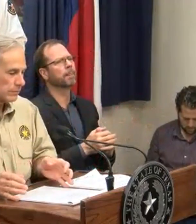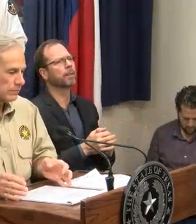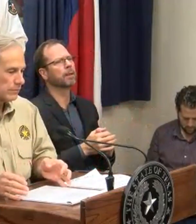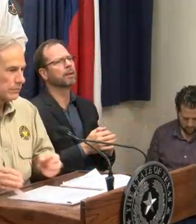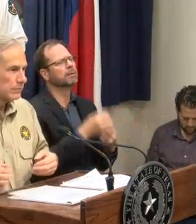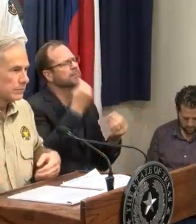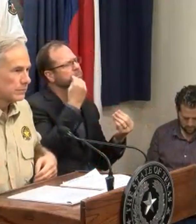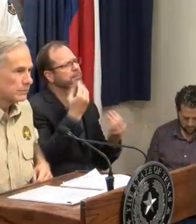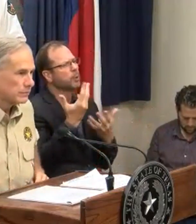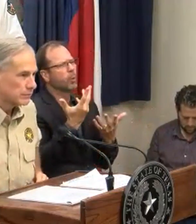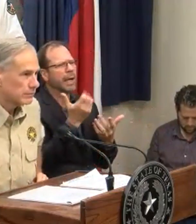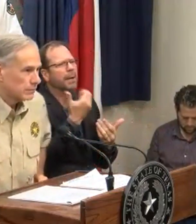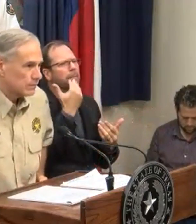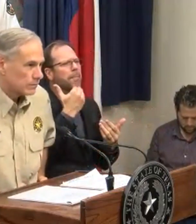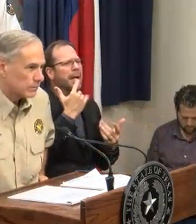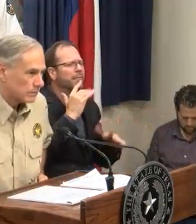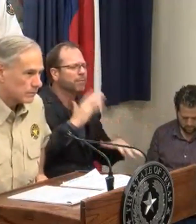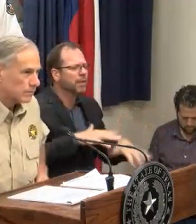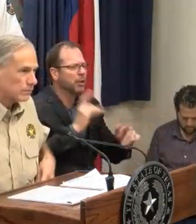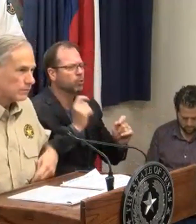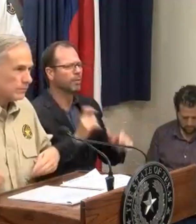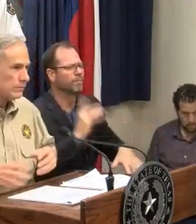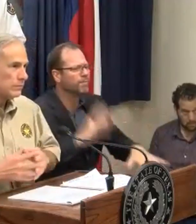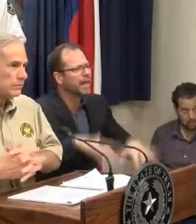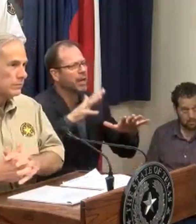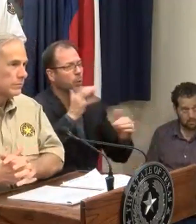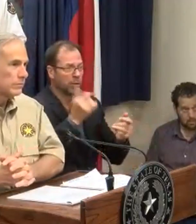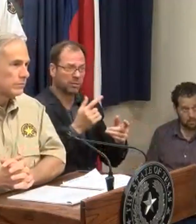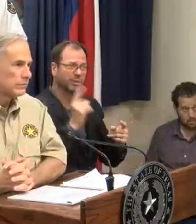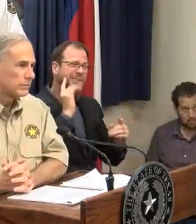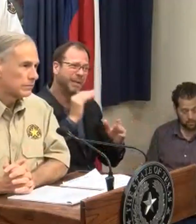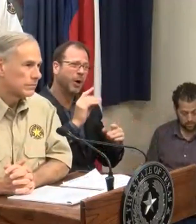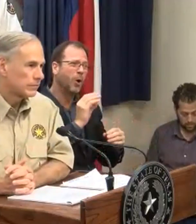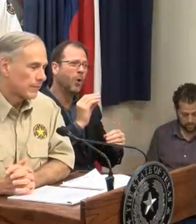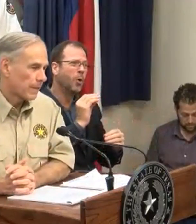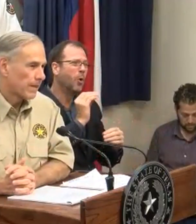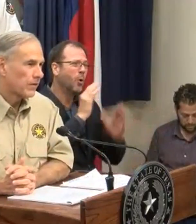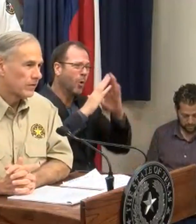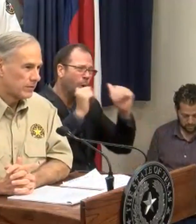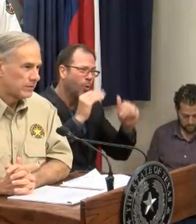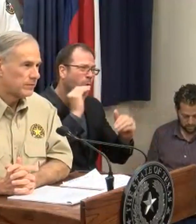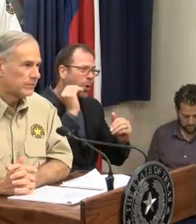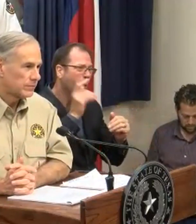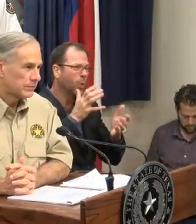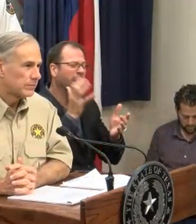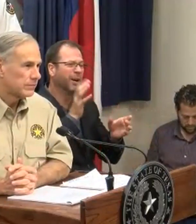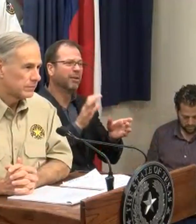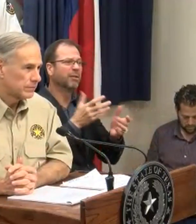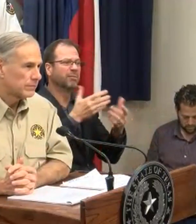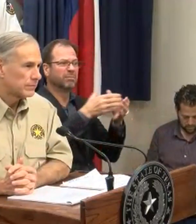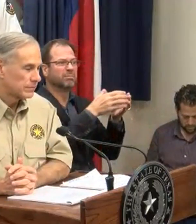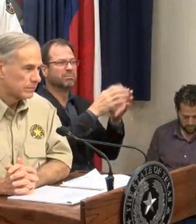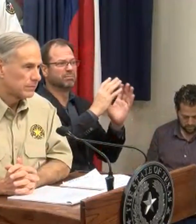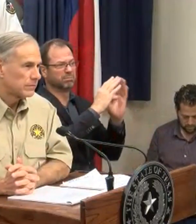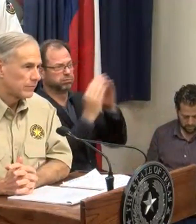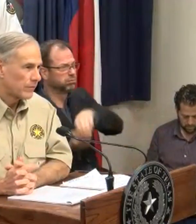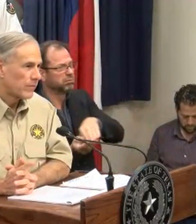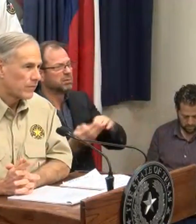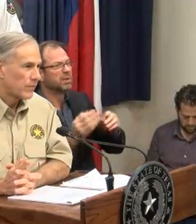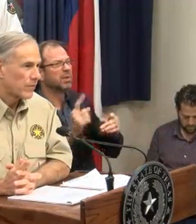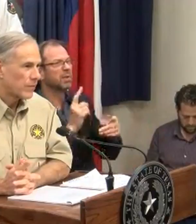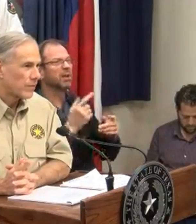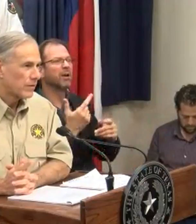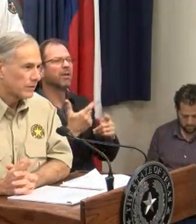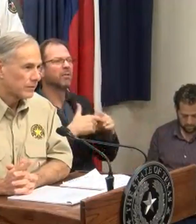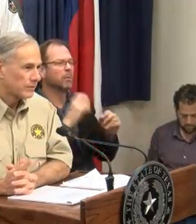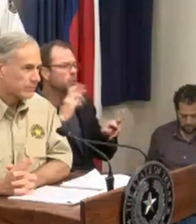how bad the flooding and flash flooding could be? Are we expecting homes to be swept away off riverbanks like we saw in your previous recent flooding events,